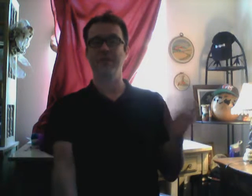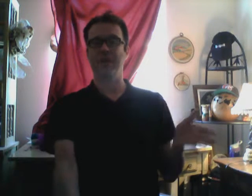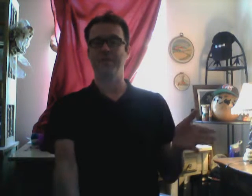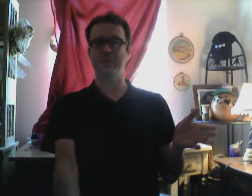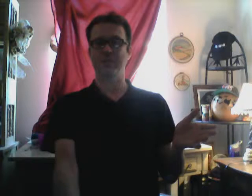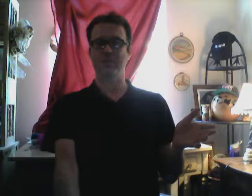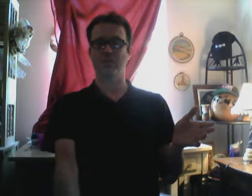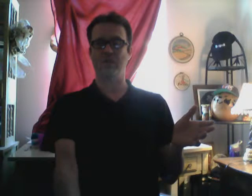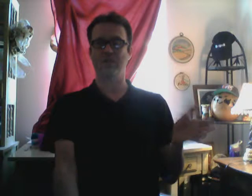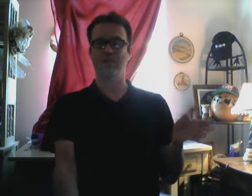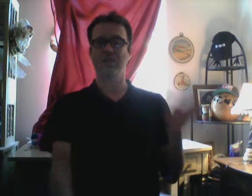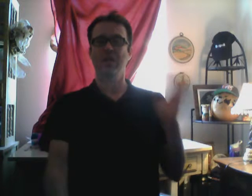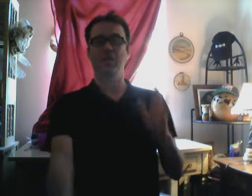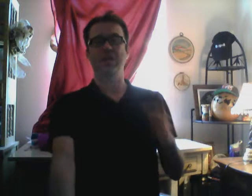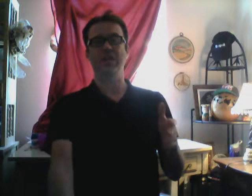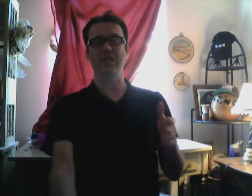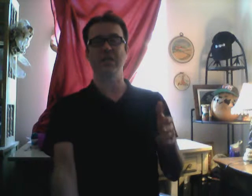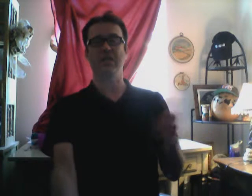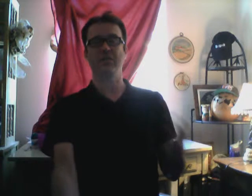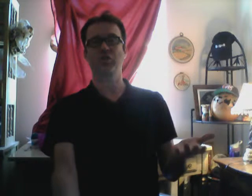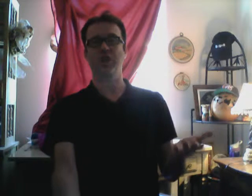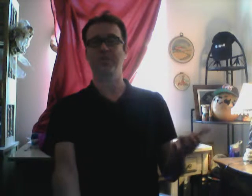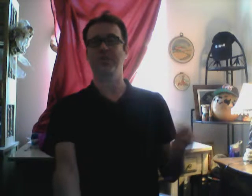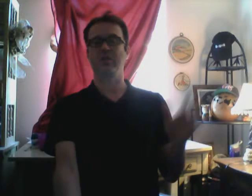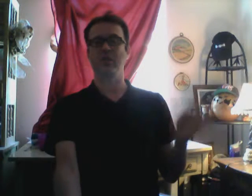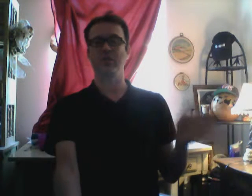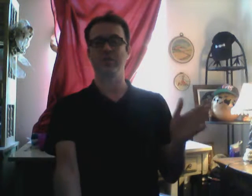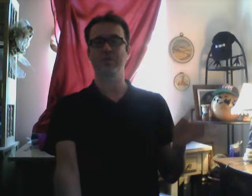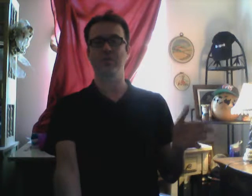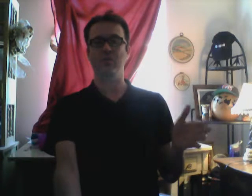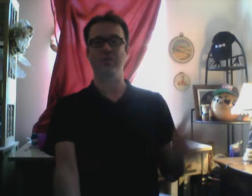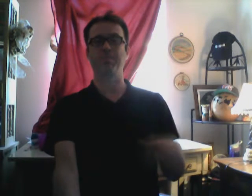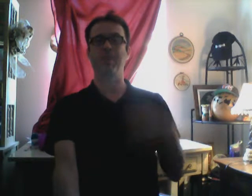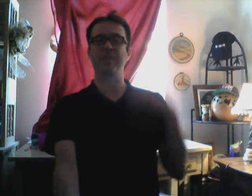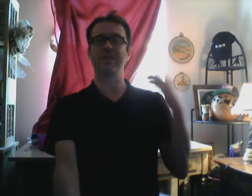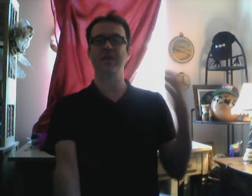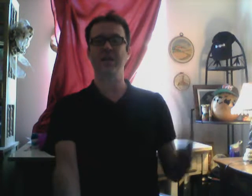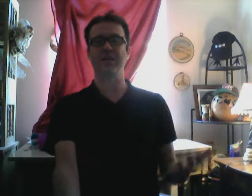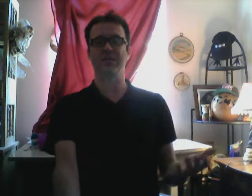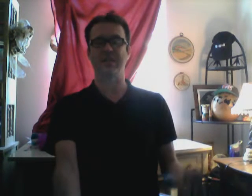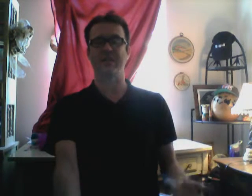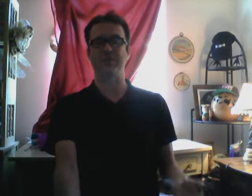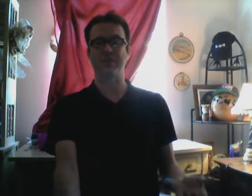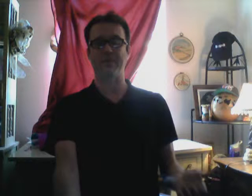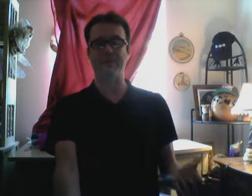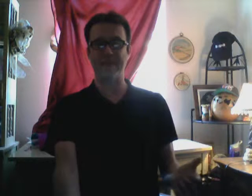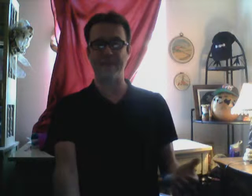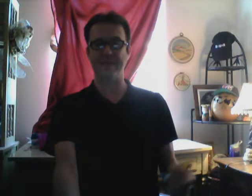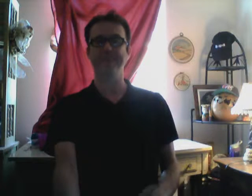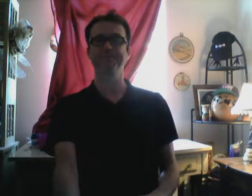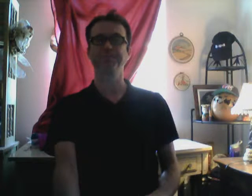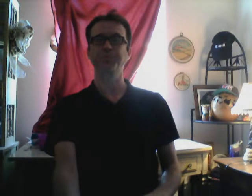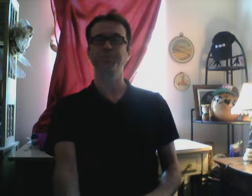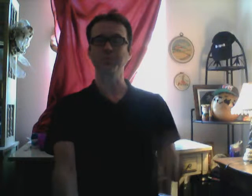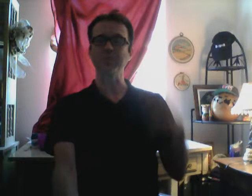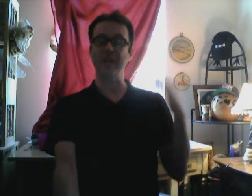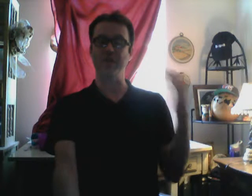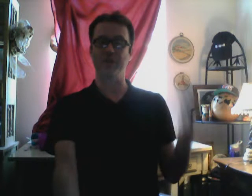VIP restaurants. They want to eat. At the shop. At the luxury stores. But because. They never built a bank. And they're